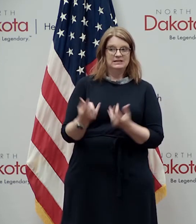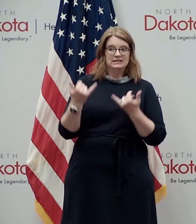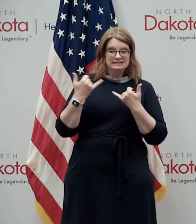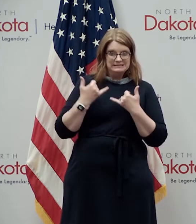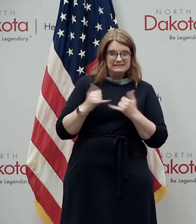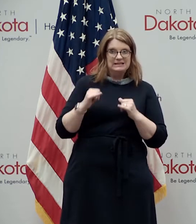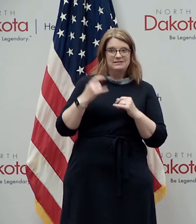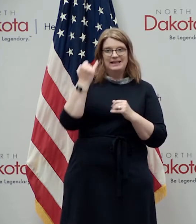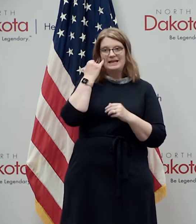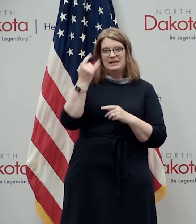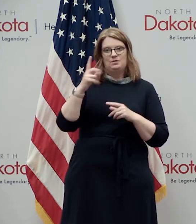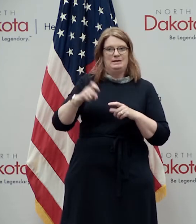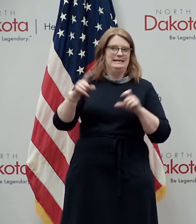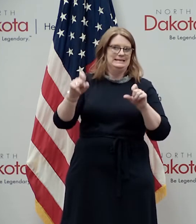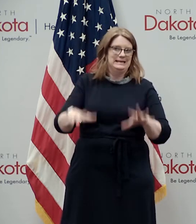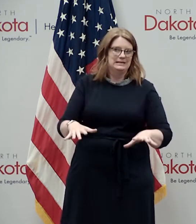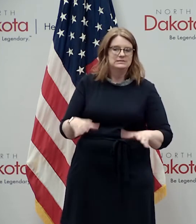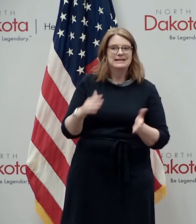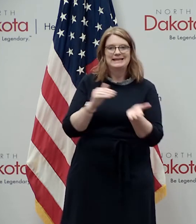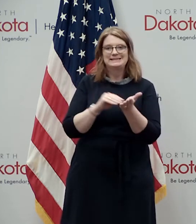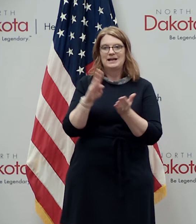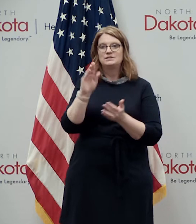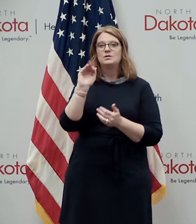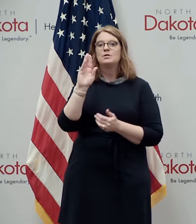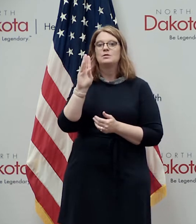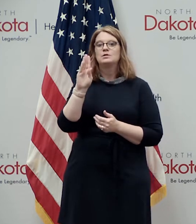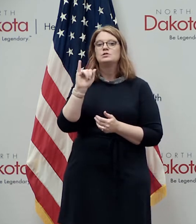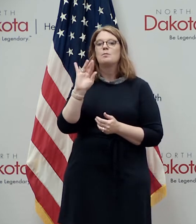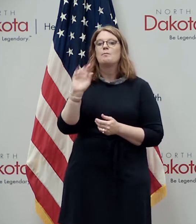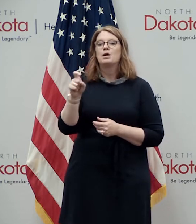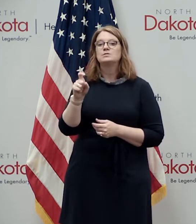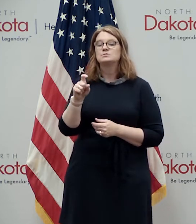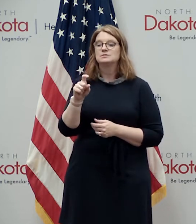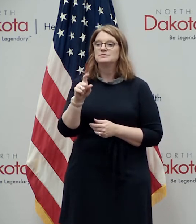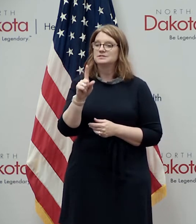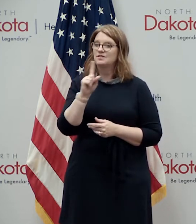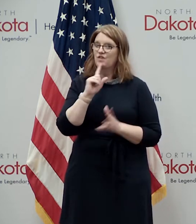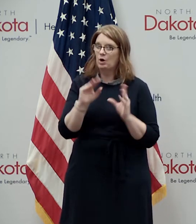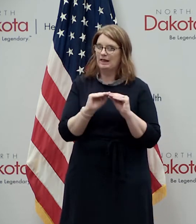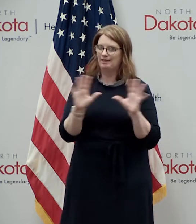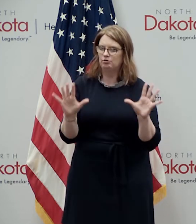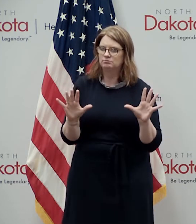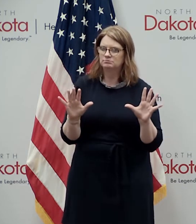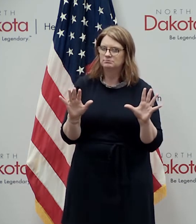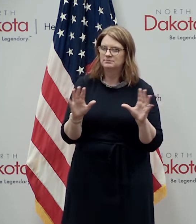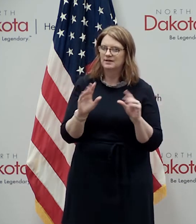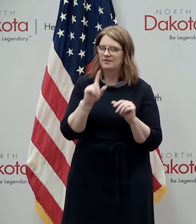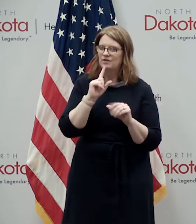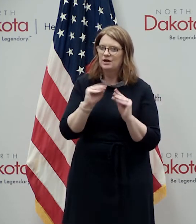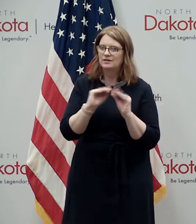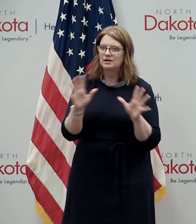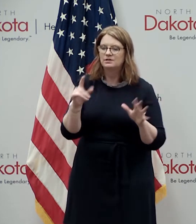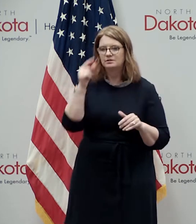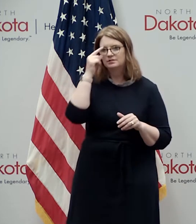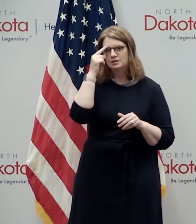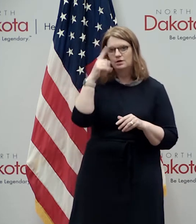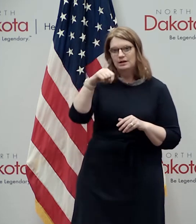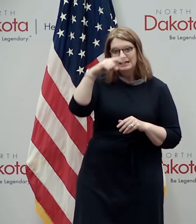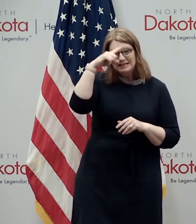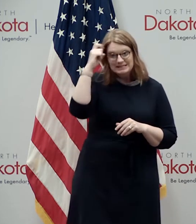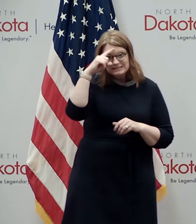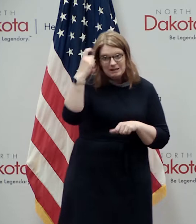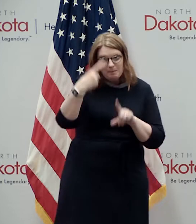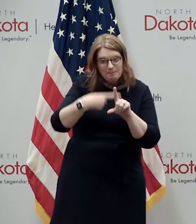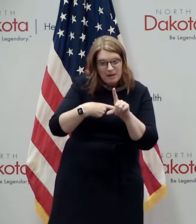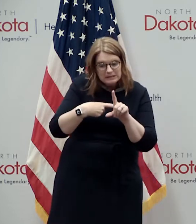test and i think dr brooks in particular was very articulate about uh as as we head into this these summer months it's really important that